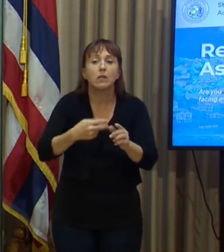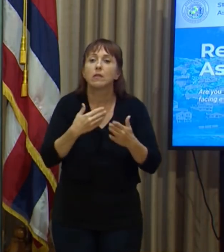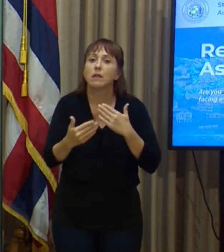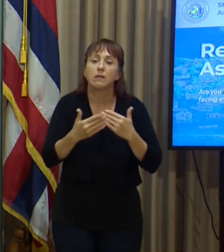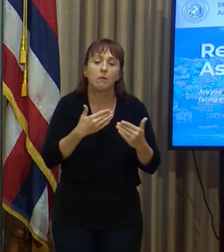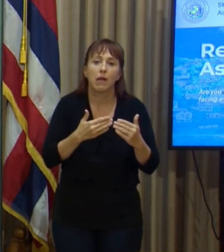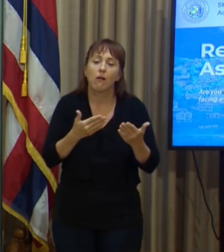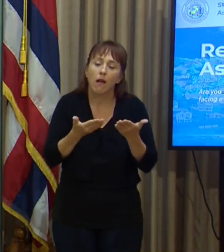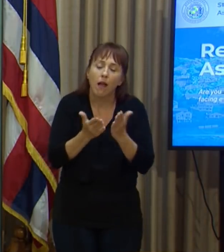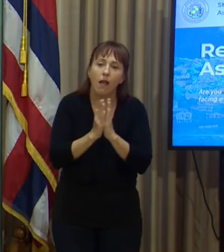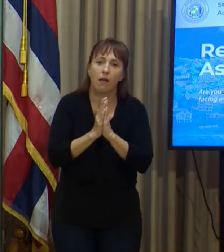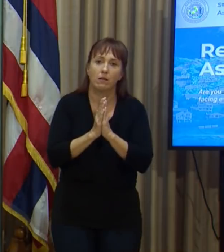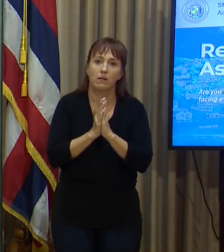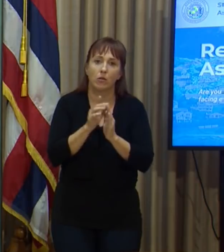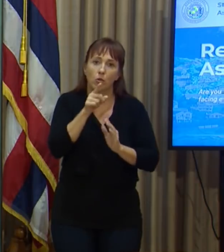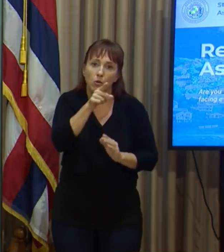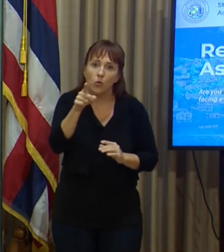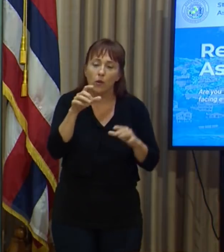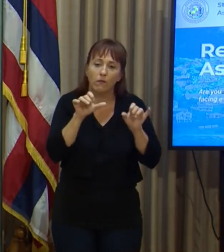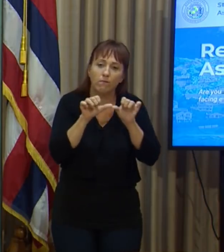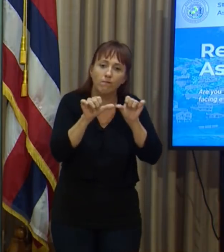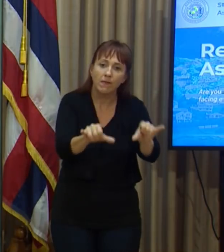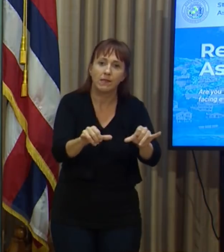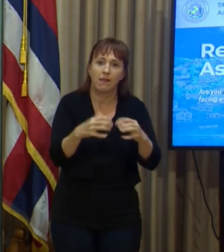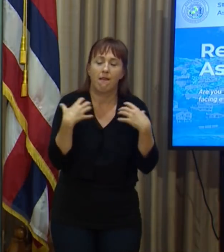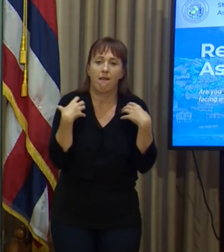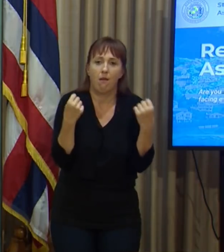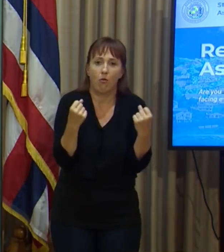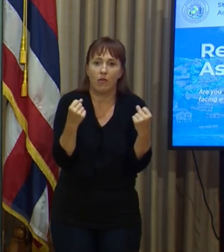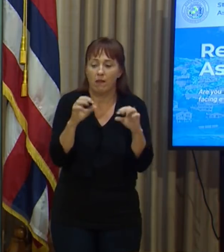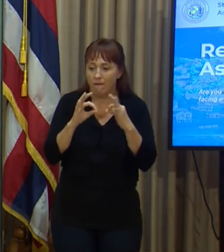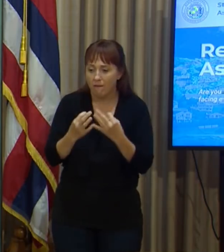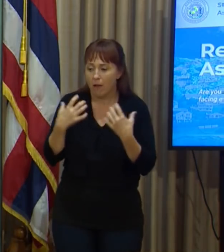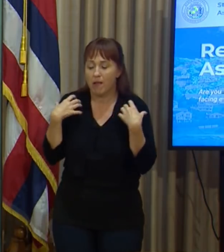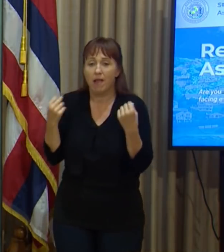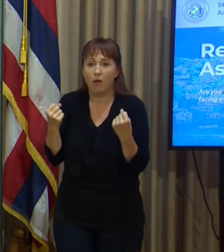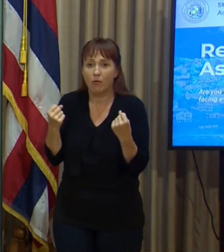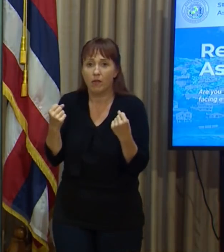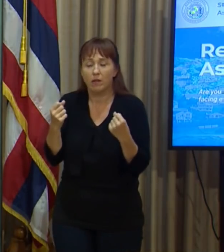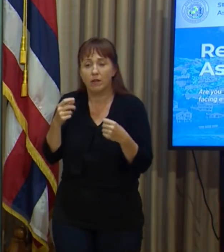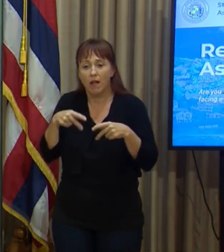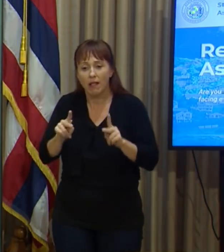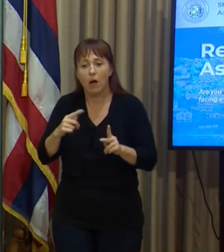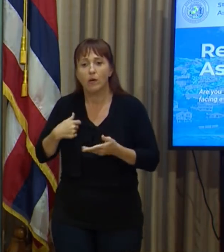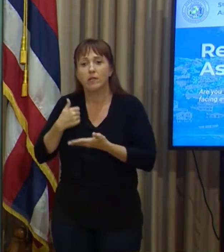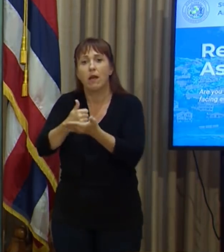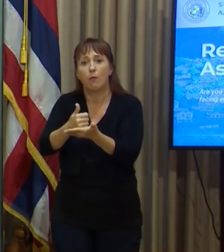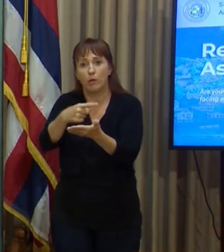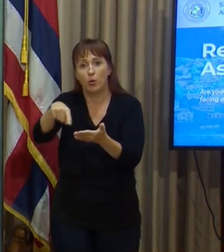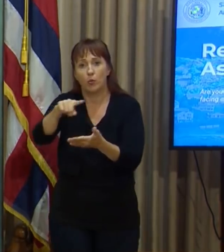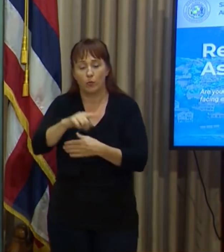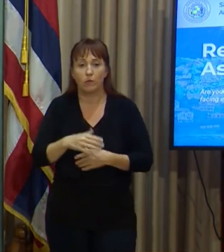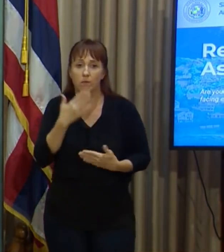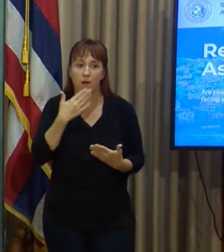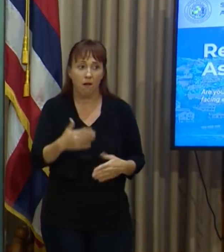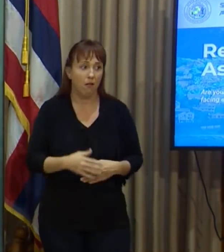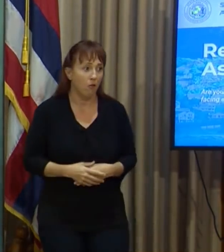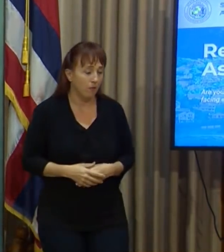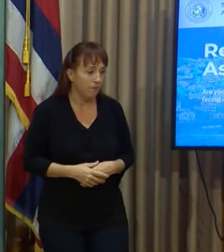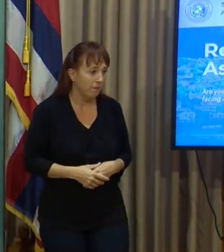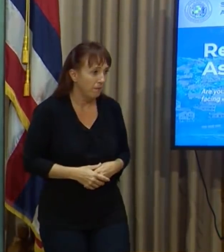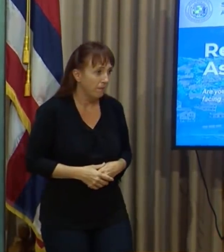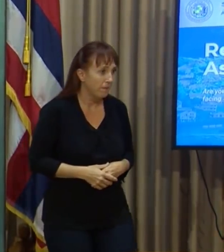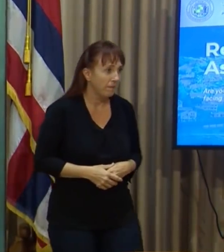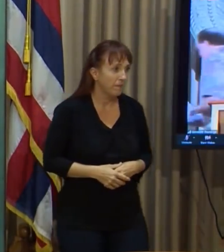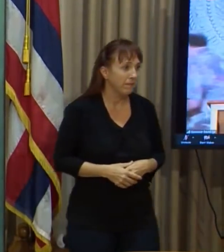to be healthy to help your family stay healthy. Please let us get you the help that you need. Mahalo. Thank you, John.